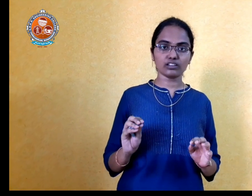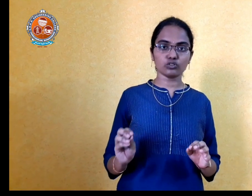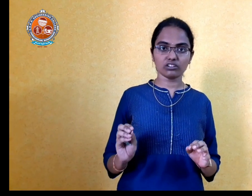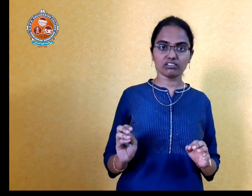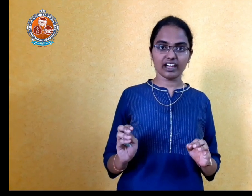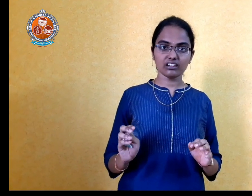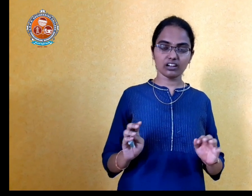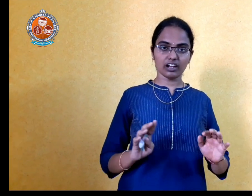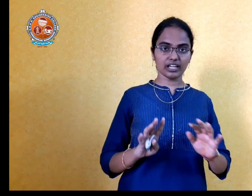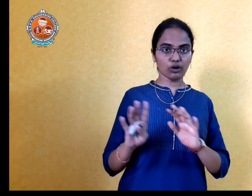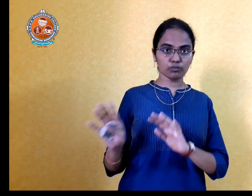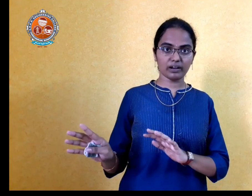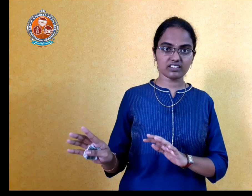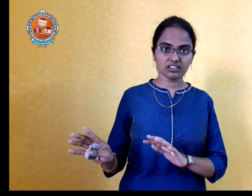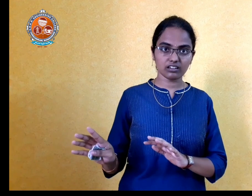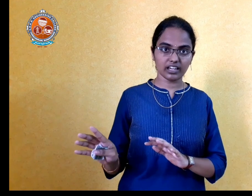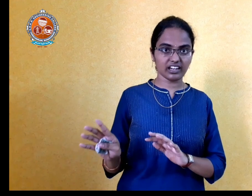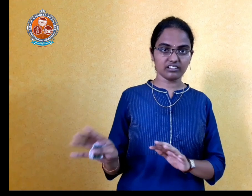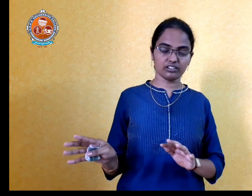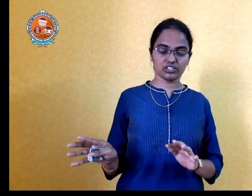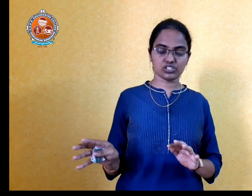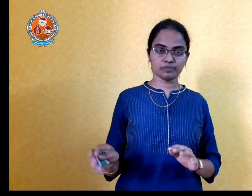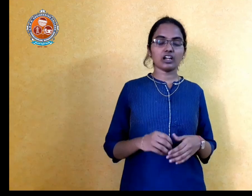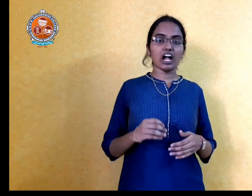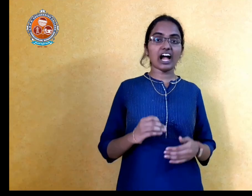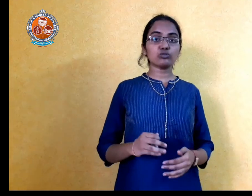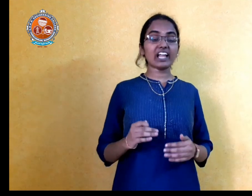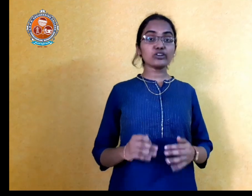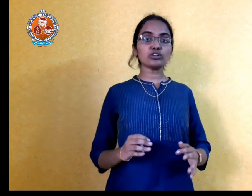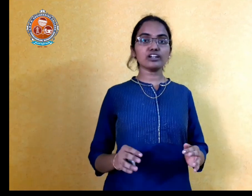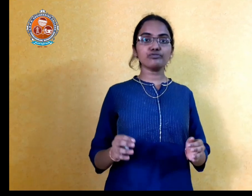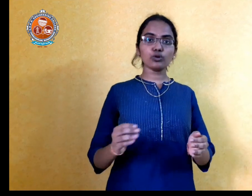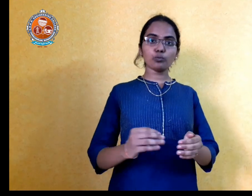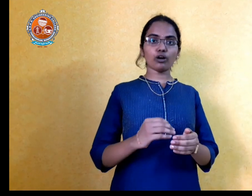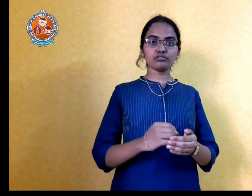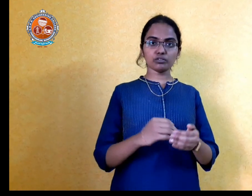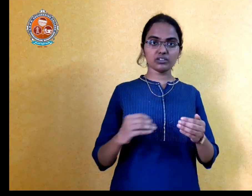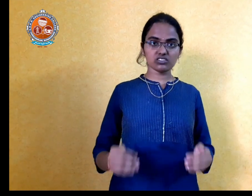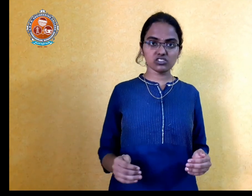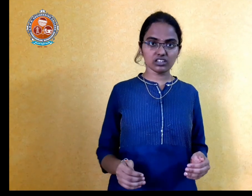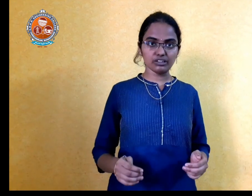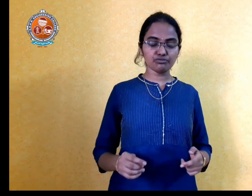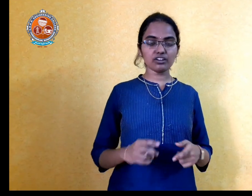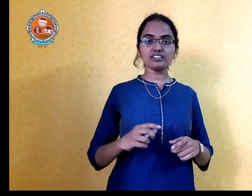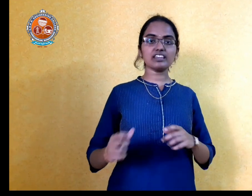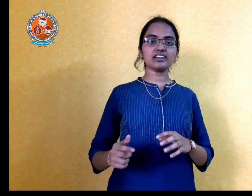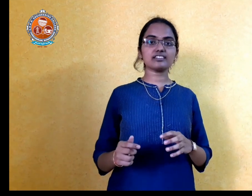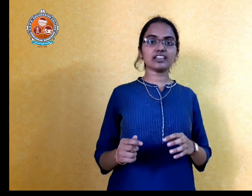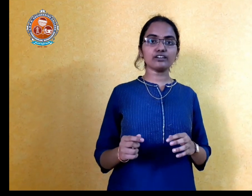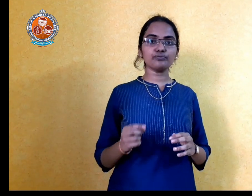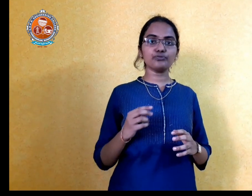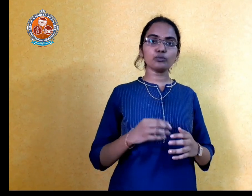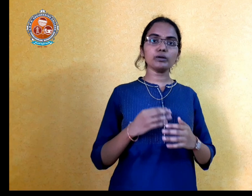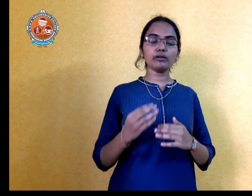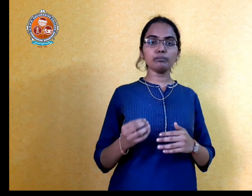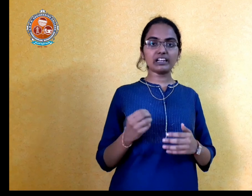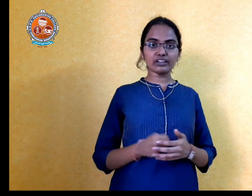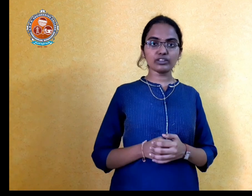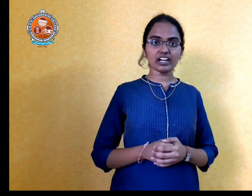,000 rank and I got placed in United Rachel. I would like to tell few points from this journey. First thing is that, few people believe that